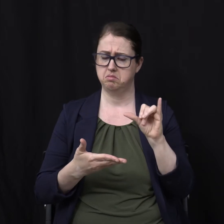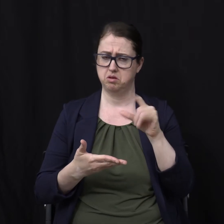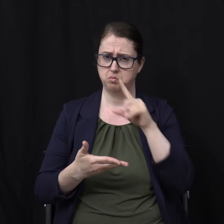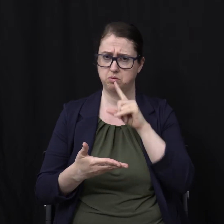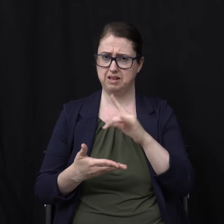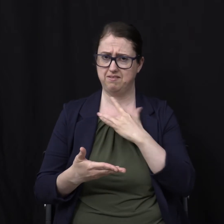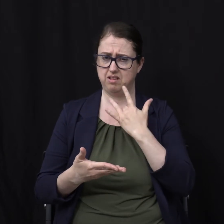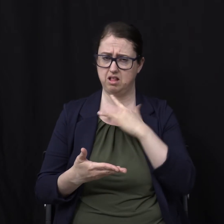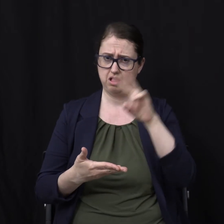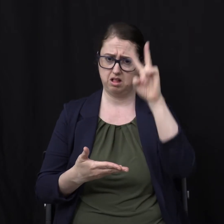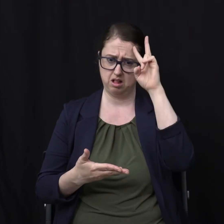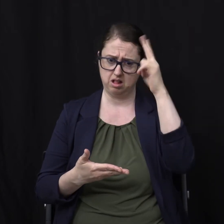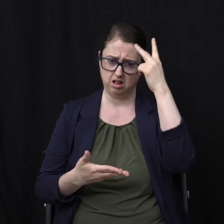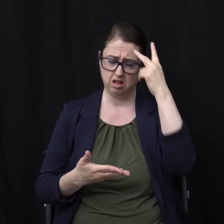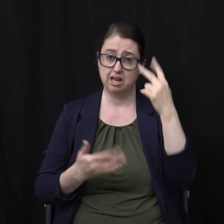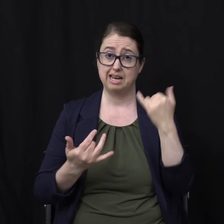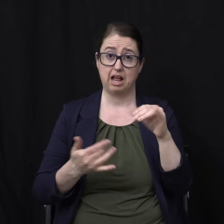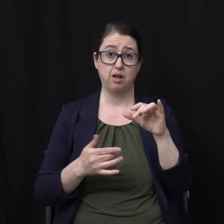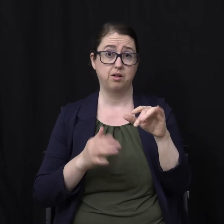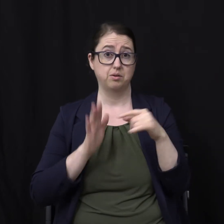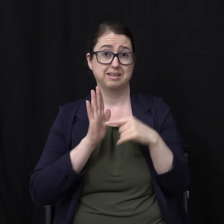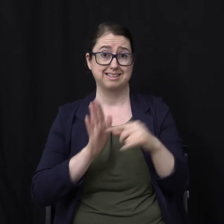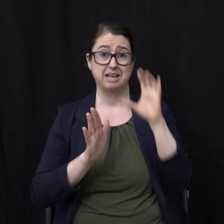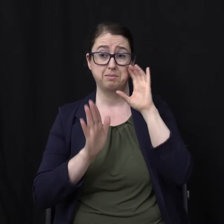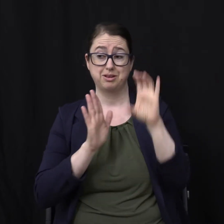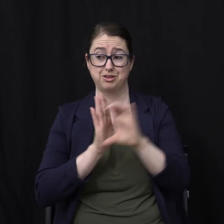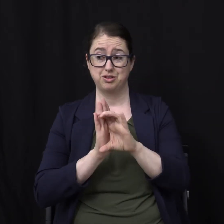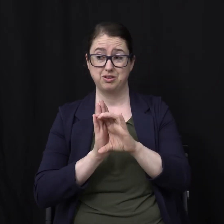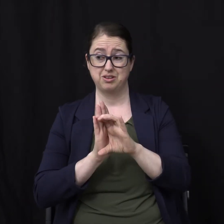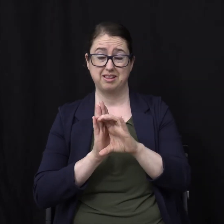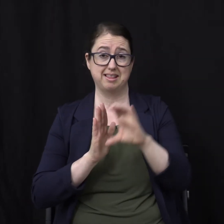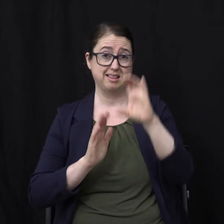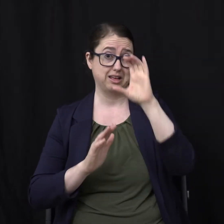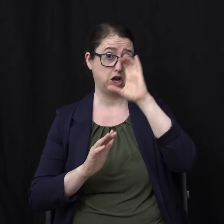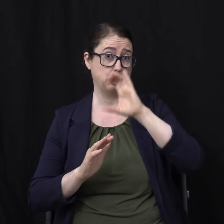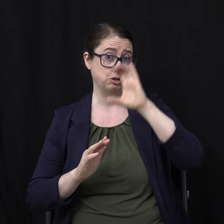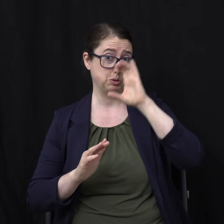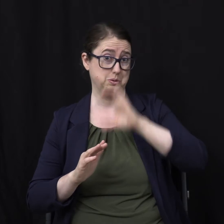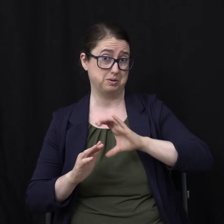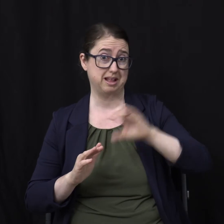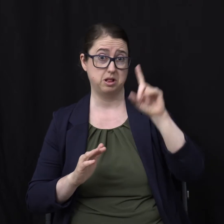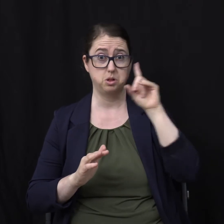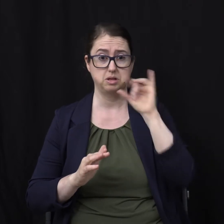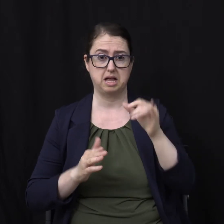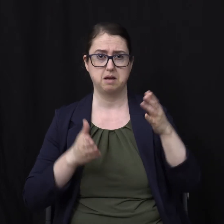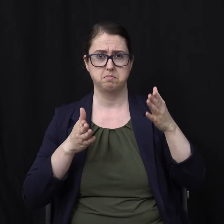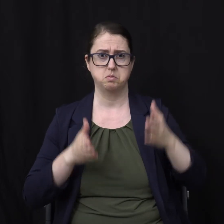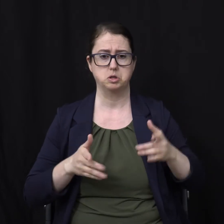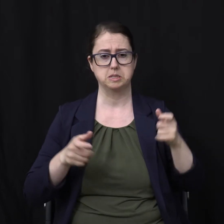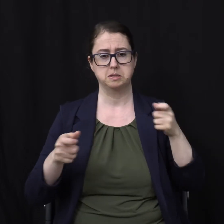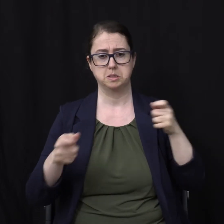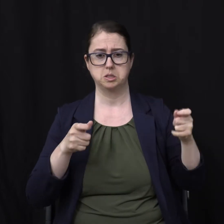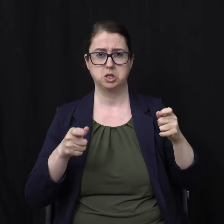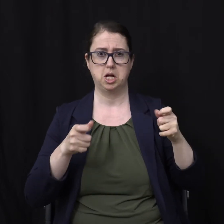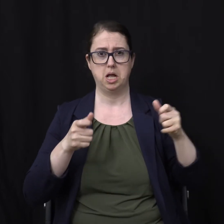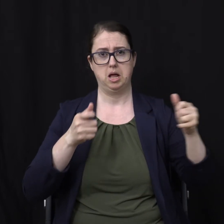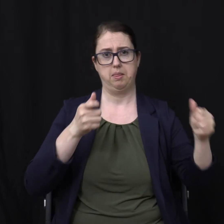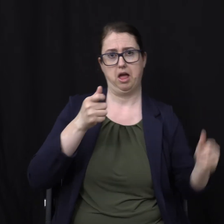Cartoonish version of hell? The ruler of the underworld Below the surface of the